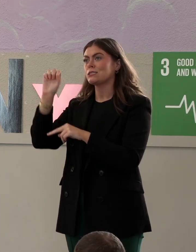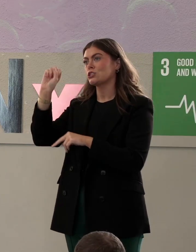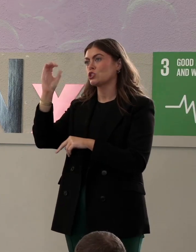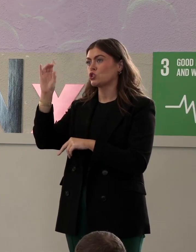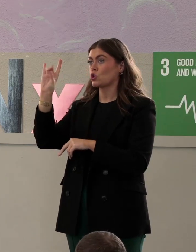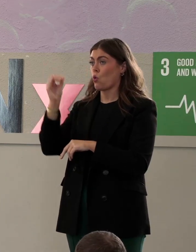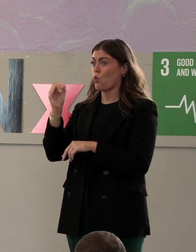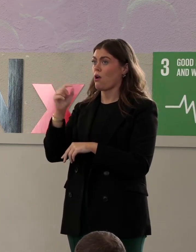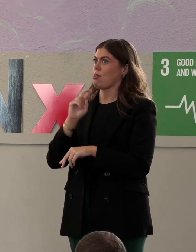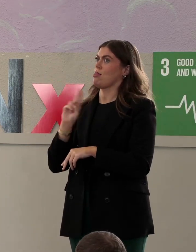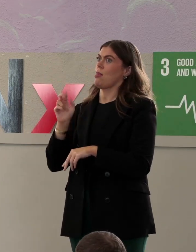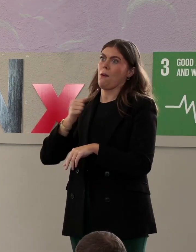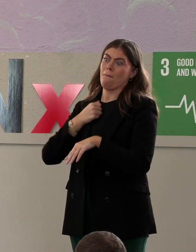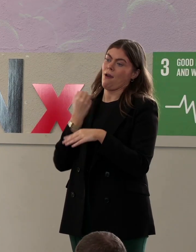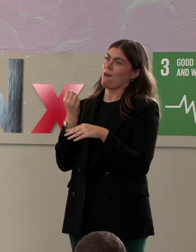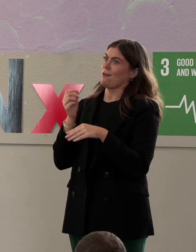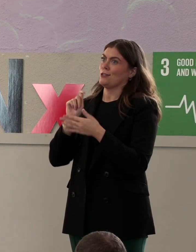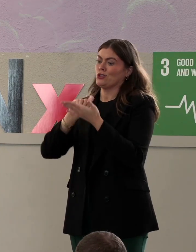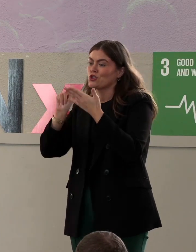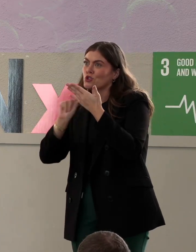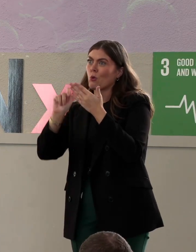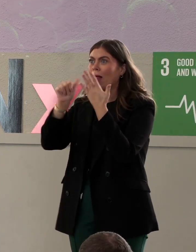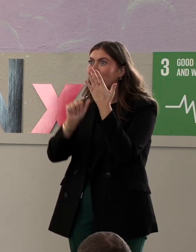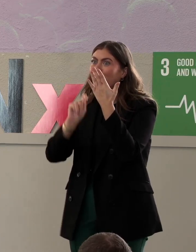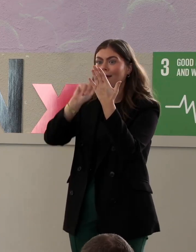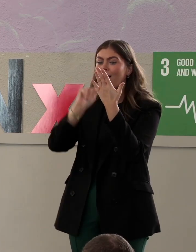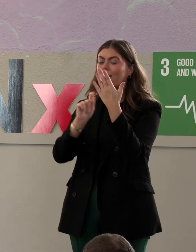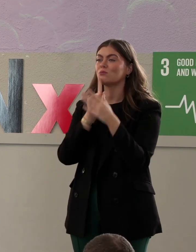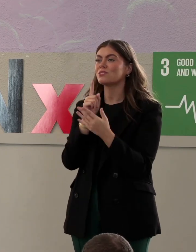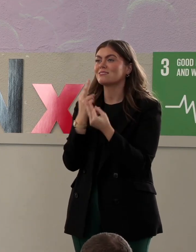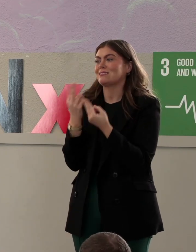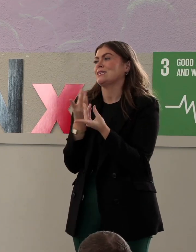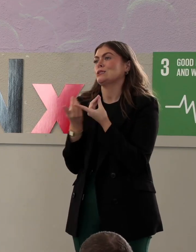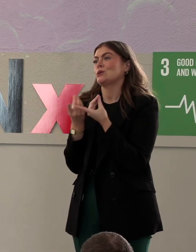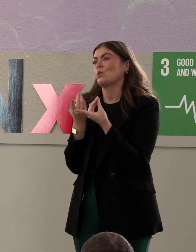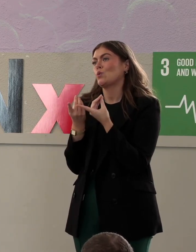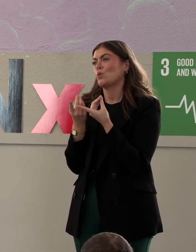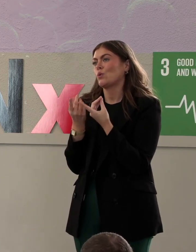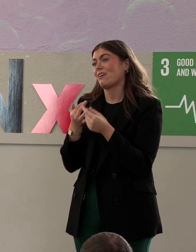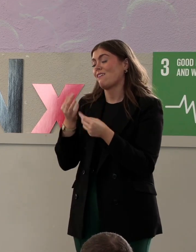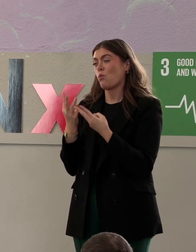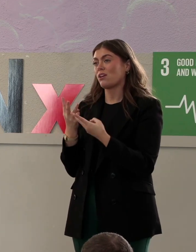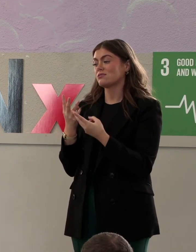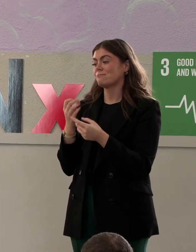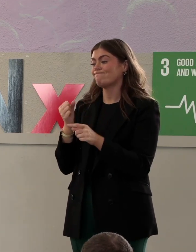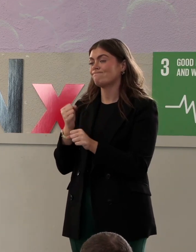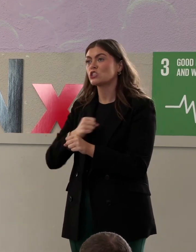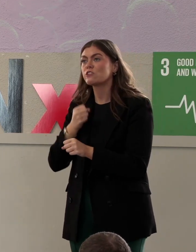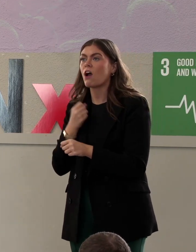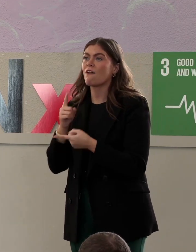that was not on my to-do list. But it was what I had to do to survive and thrive.